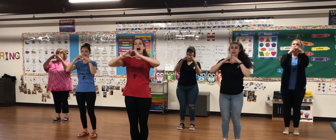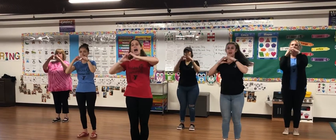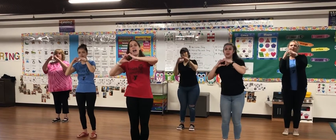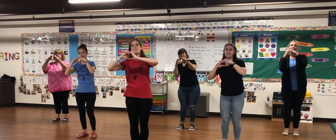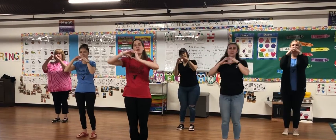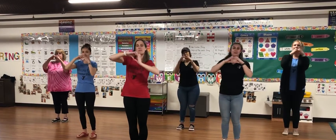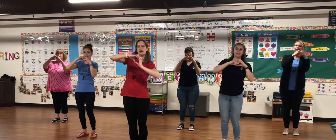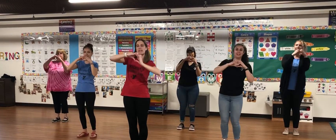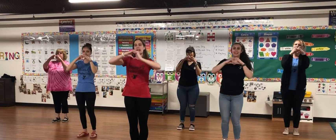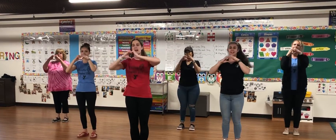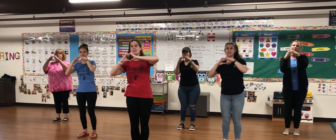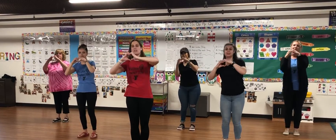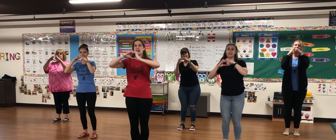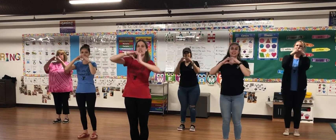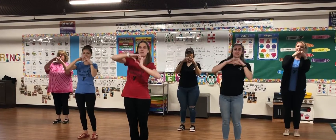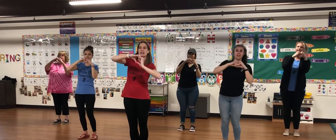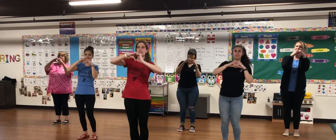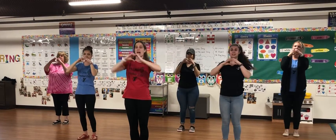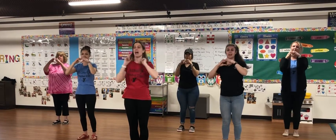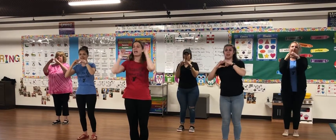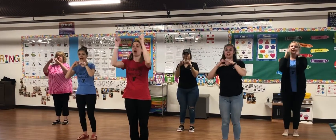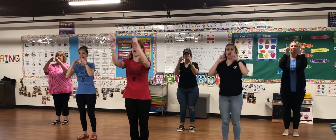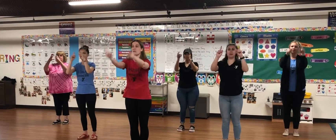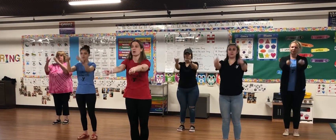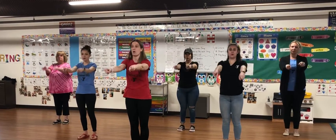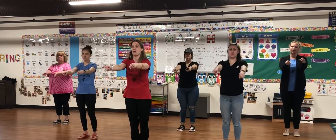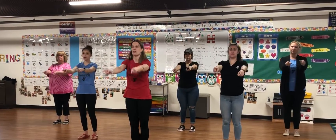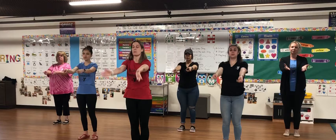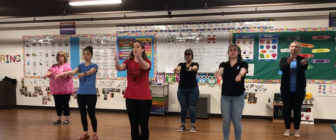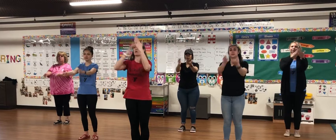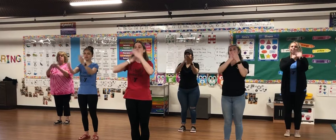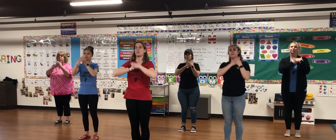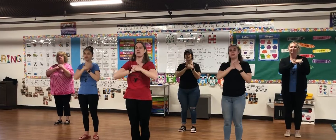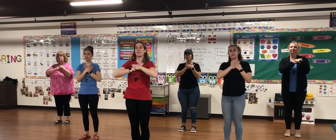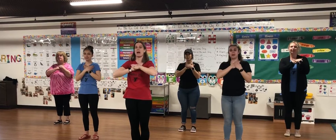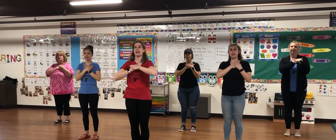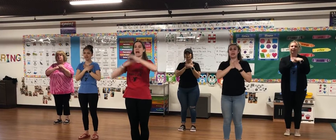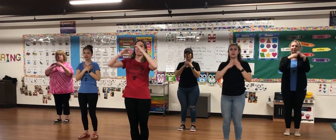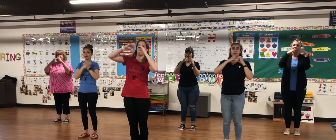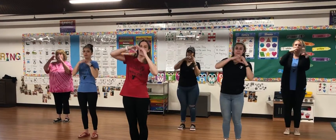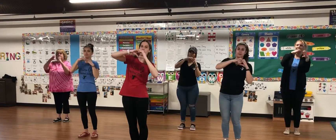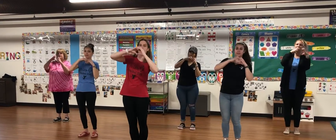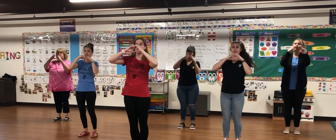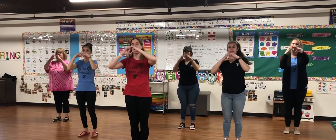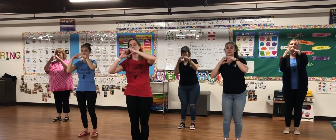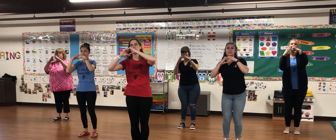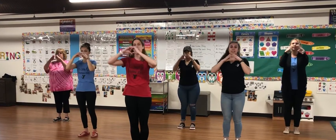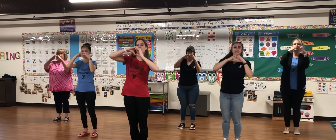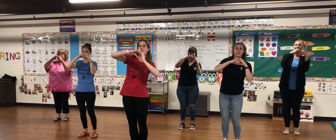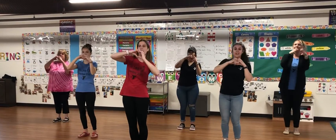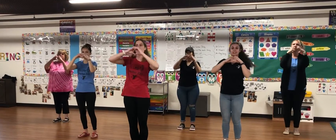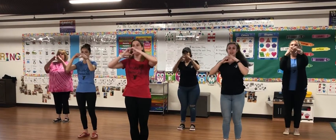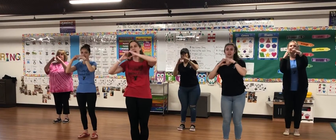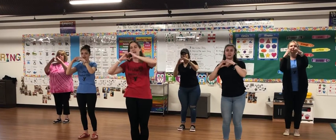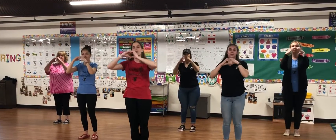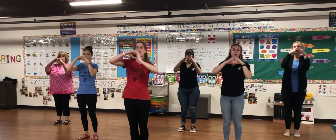I'm a medium-sized Valentine. I'm yours will you be mine. I'm a medium-sized Valentine for